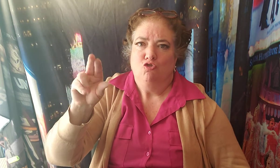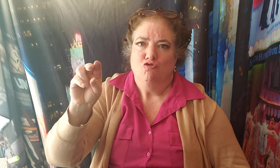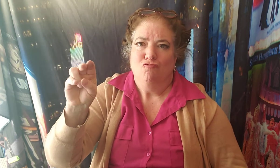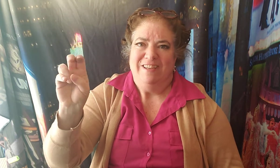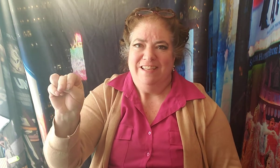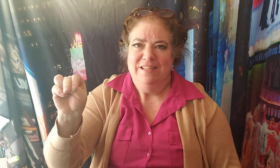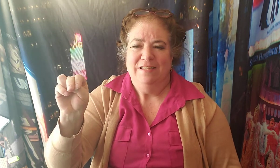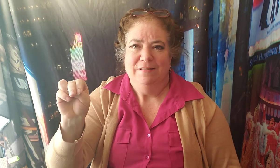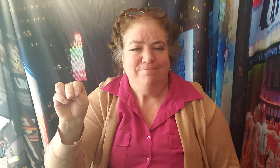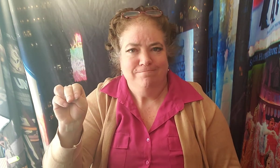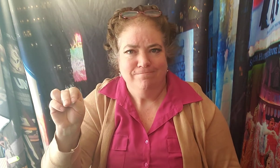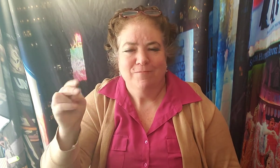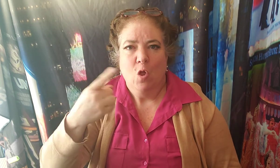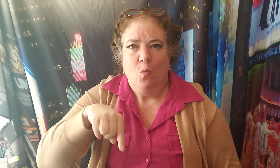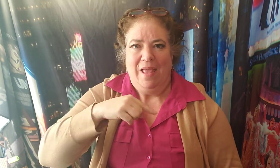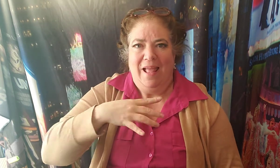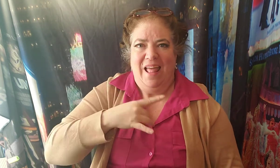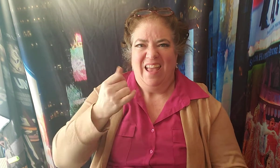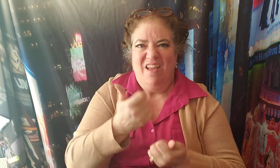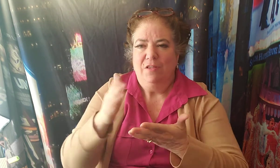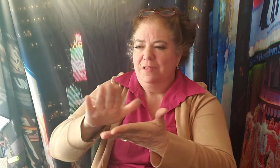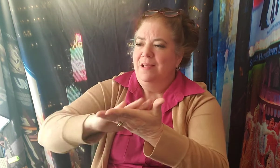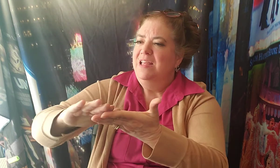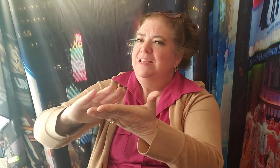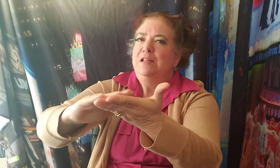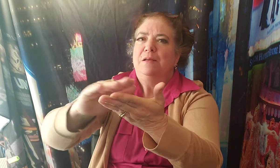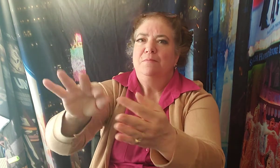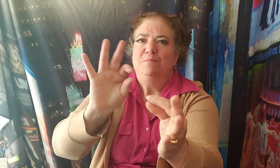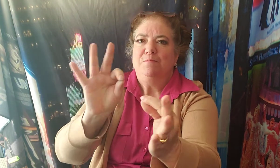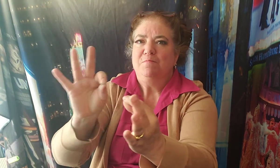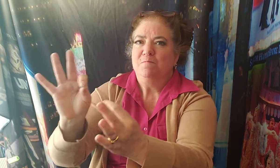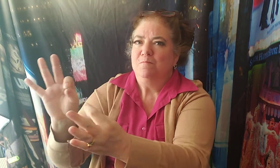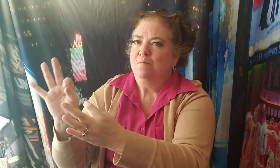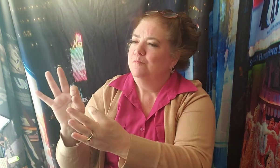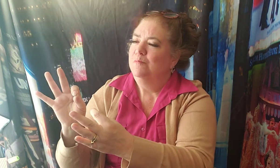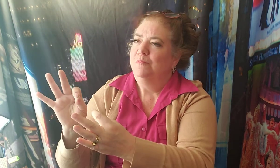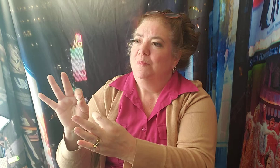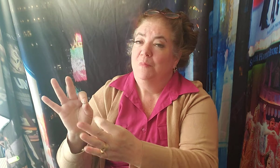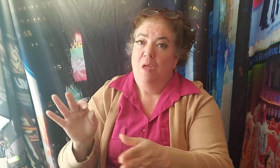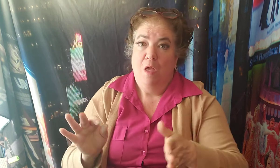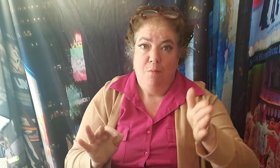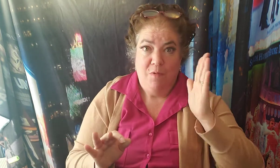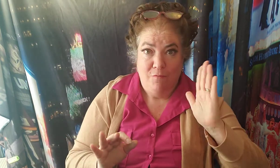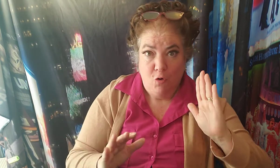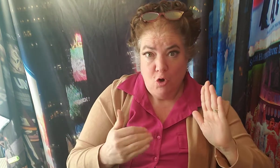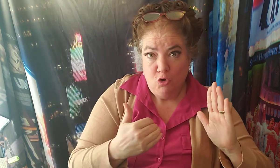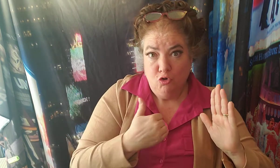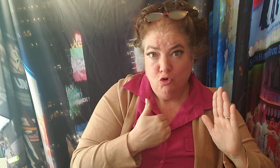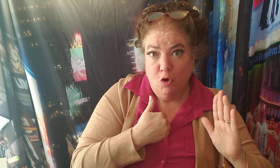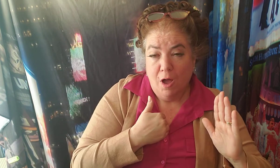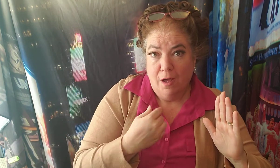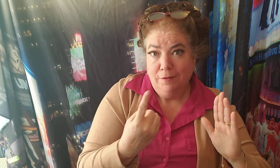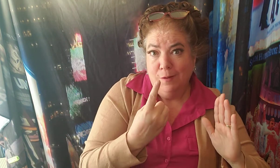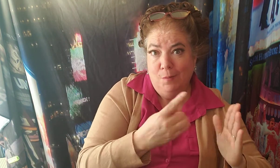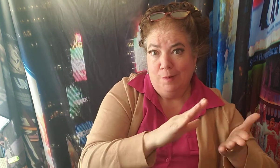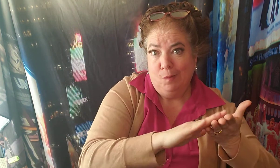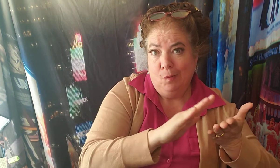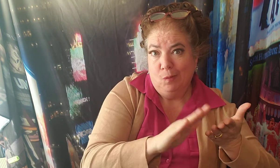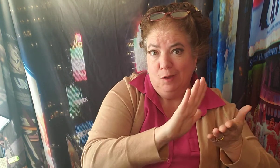We like the barracks Nice and clean You had a house Made to clean your floor But she